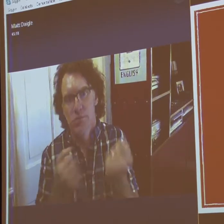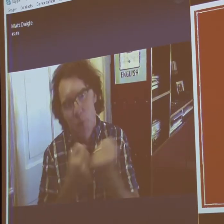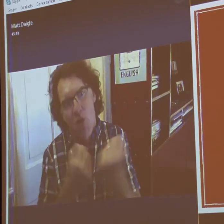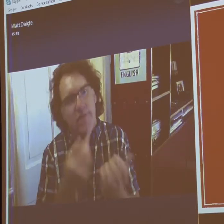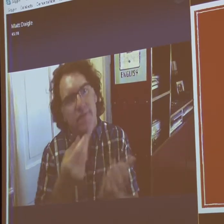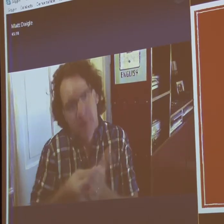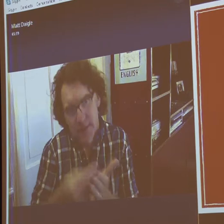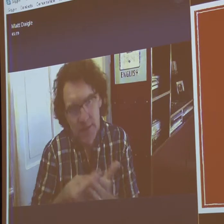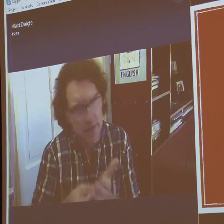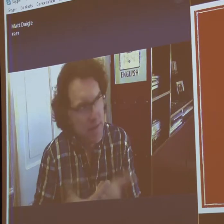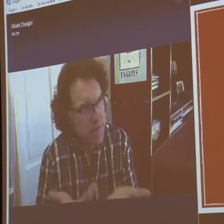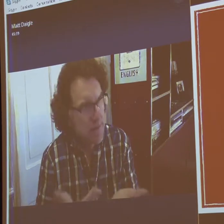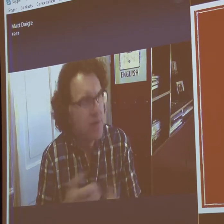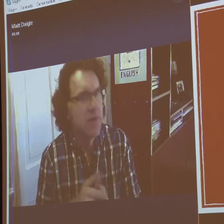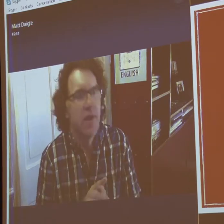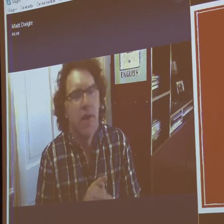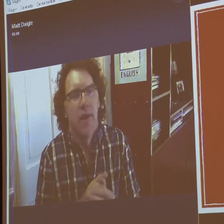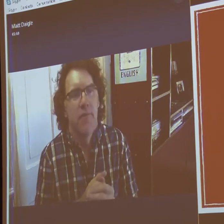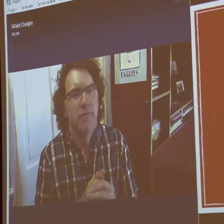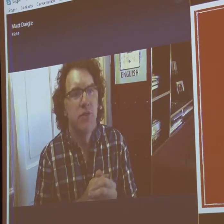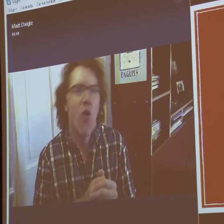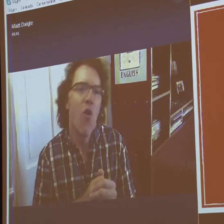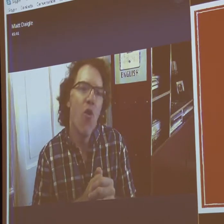graphic design freelance business.